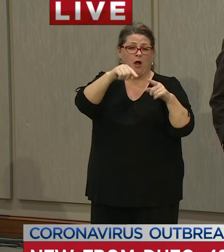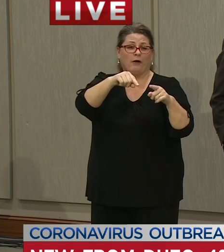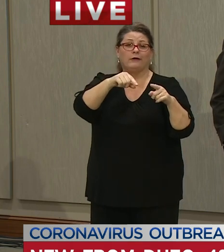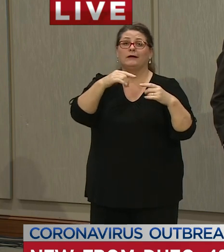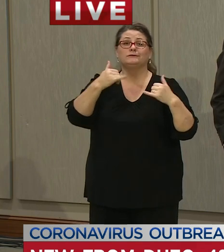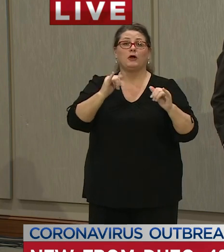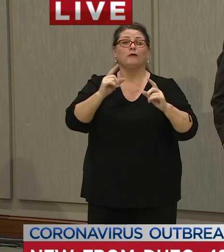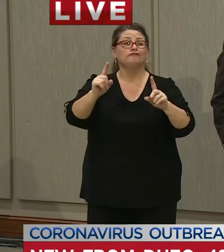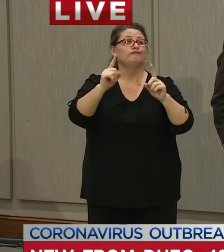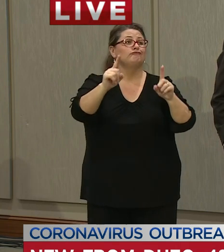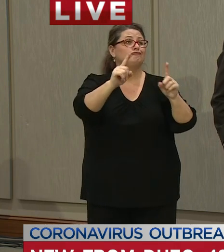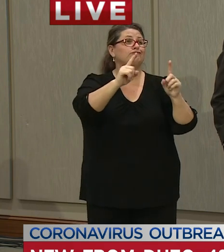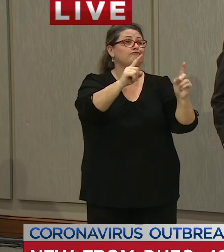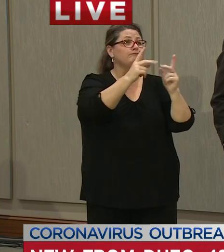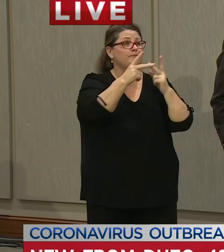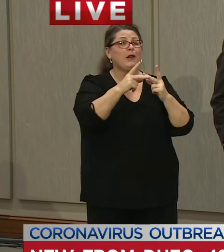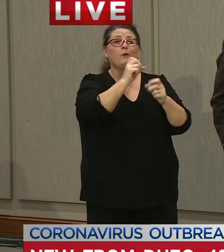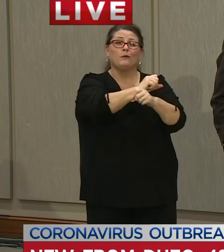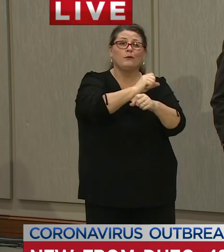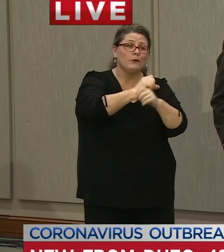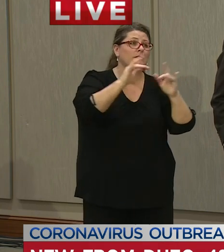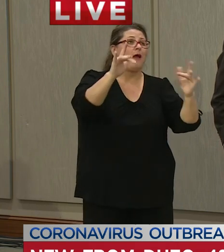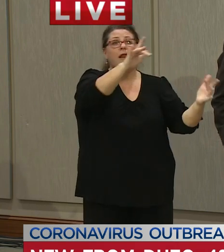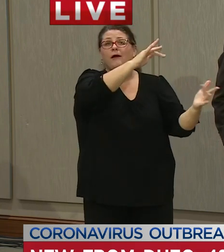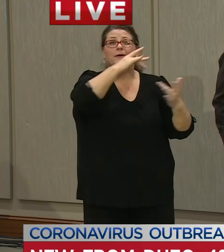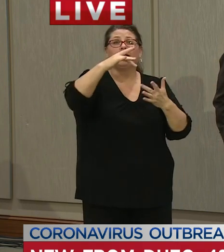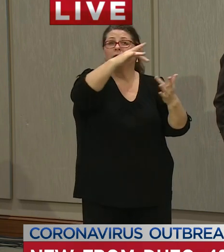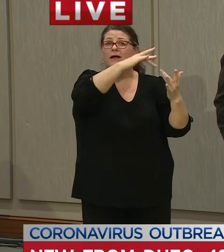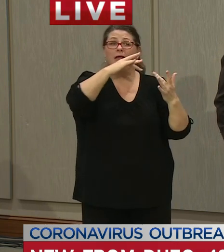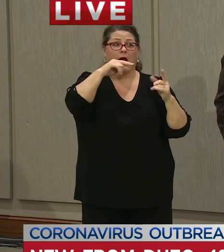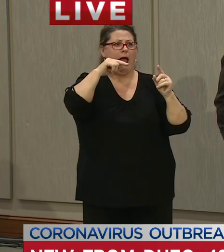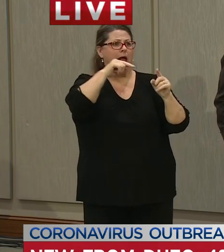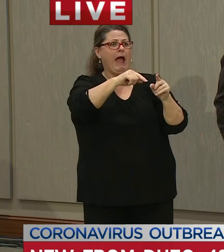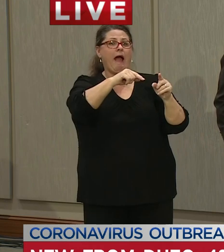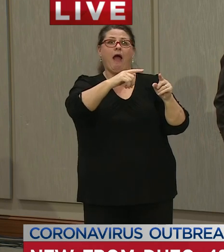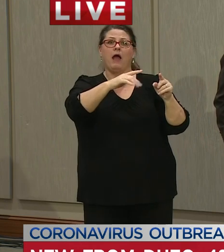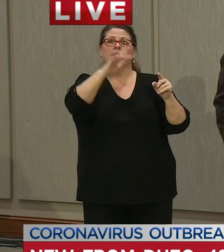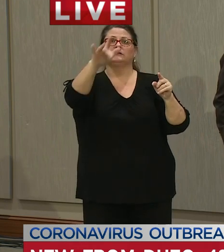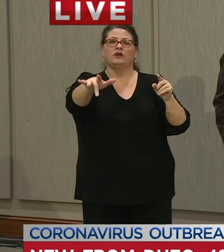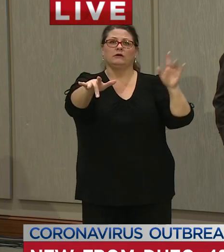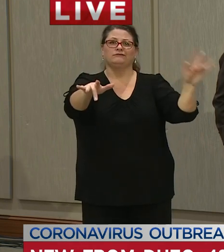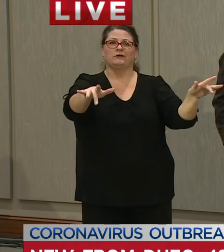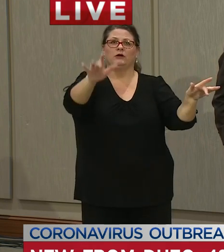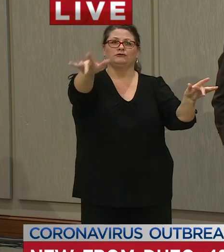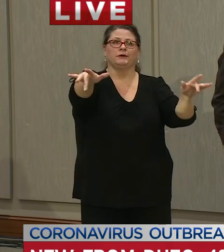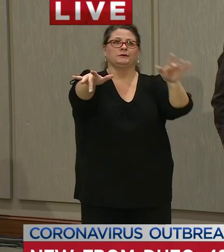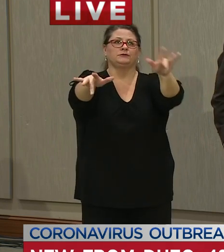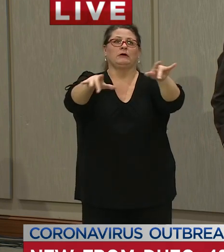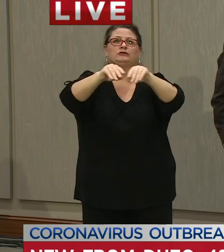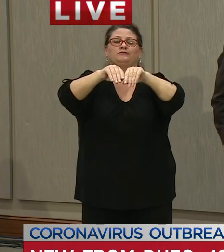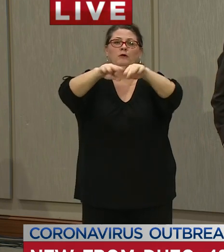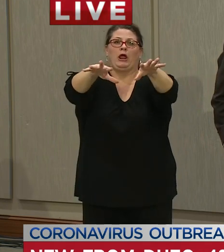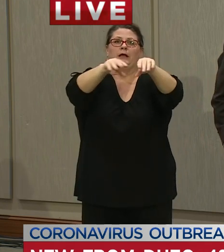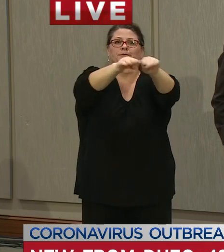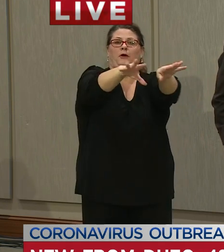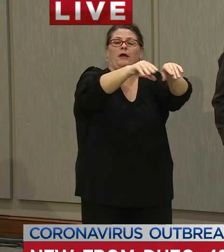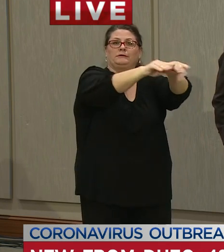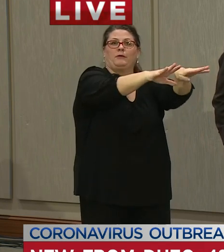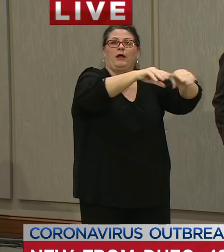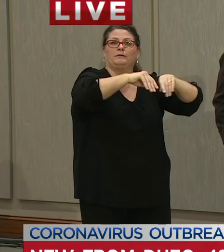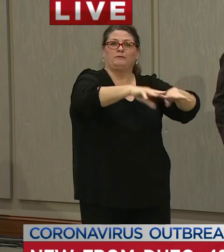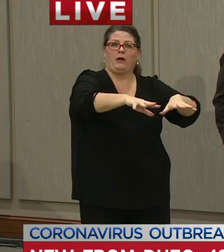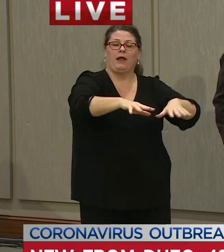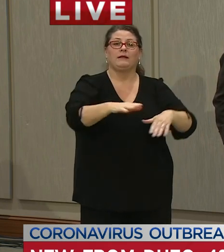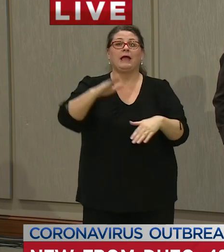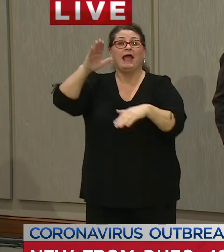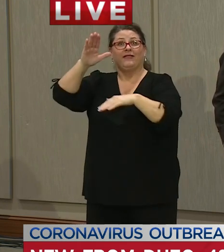uh amongst us um may be actually transmitting disease more effectively than people who develop those serious